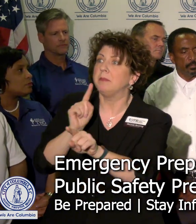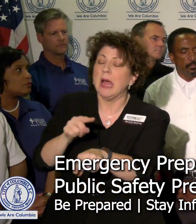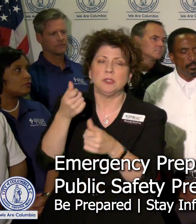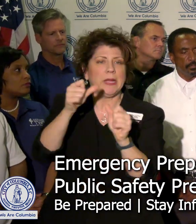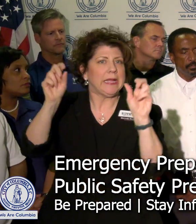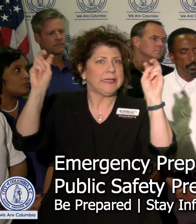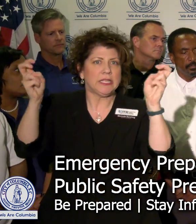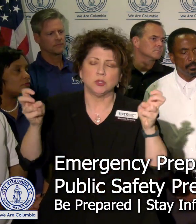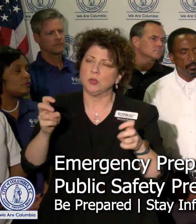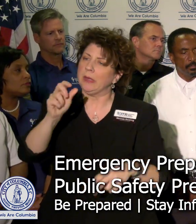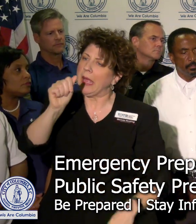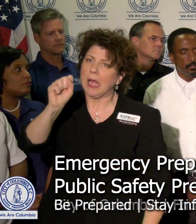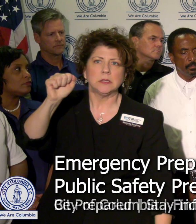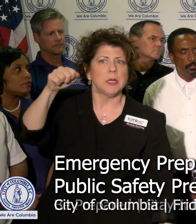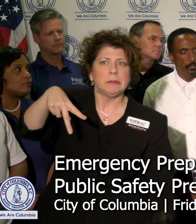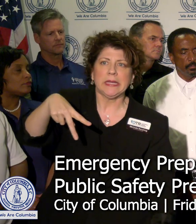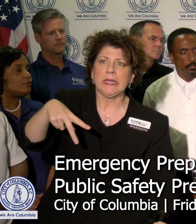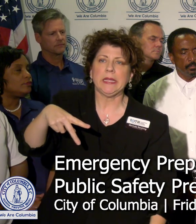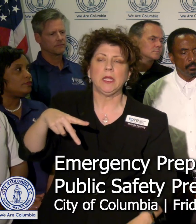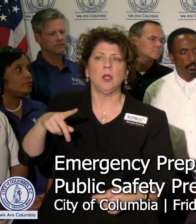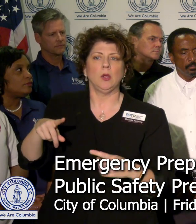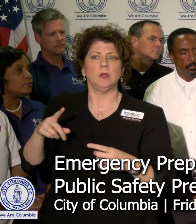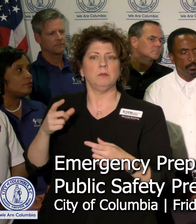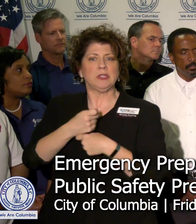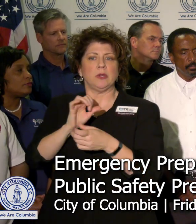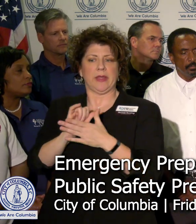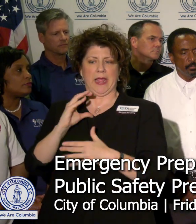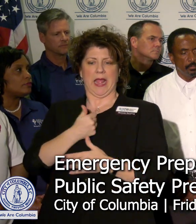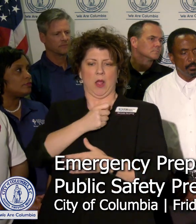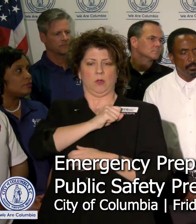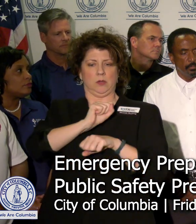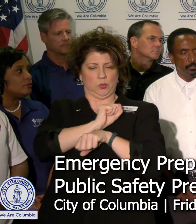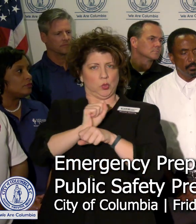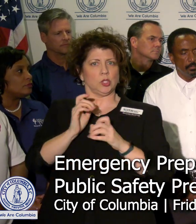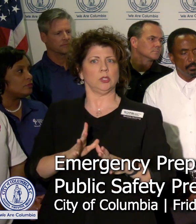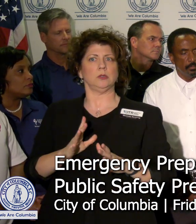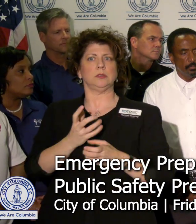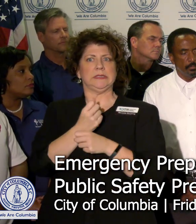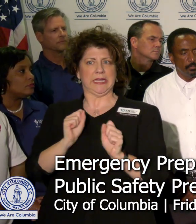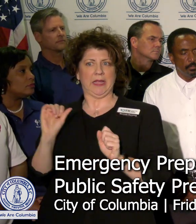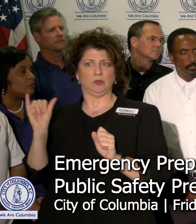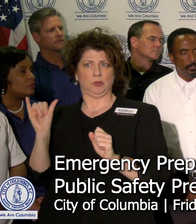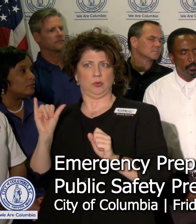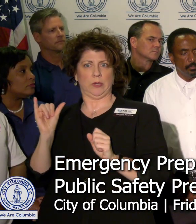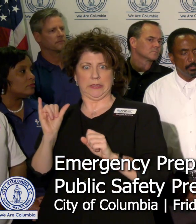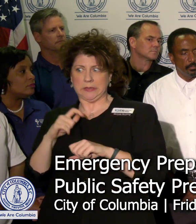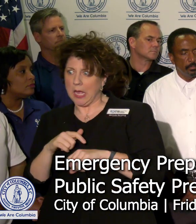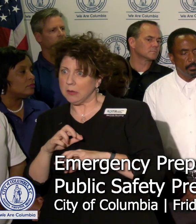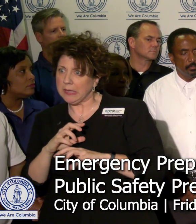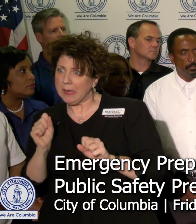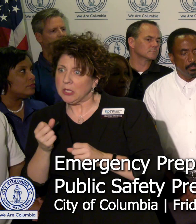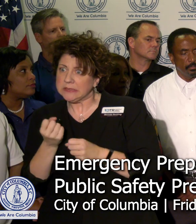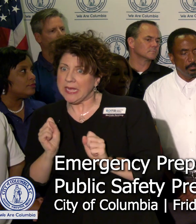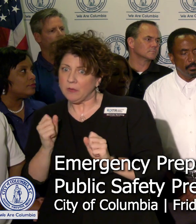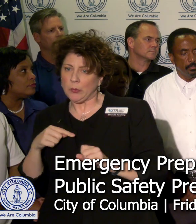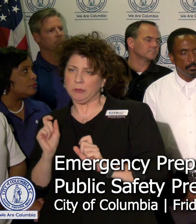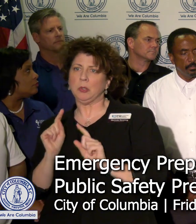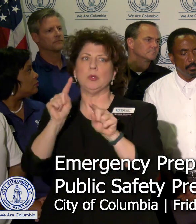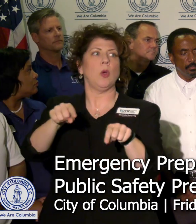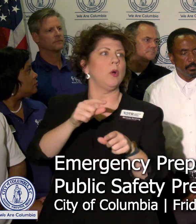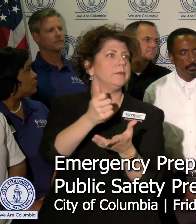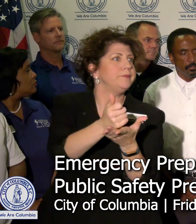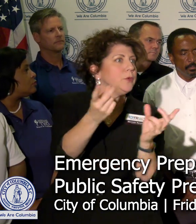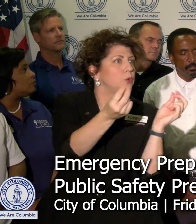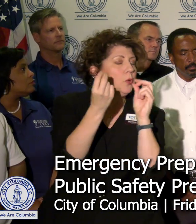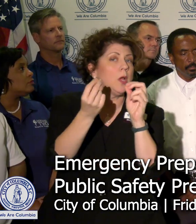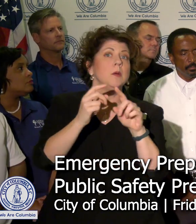it's safe to get our folks out and in the field and responding. employee safety and caring for our staff is very important as well. Finally, I